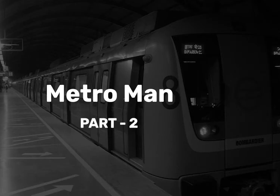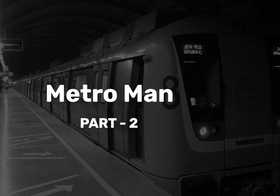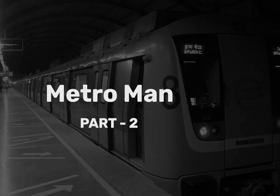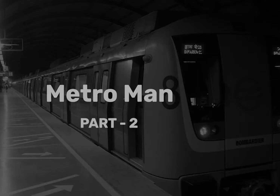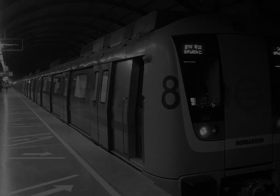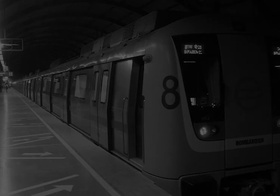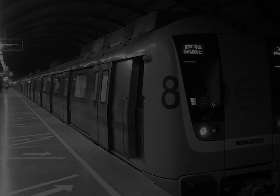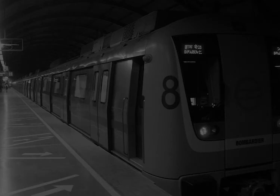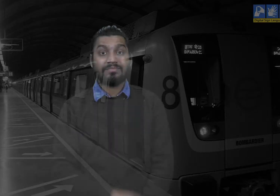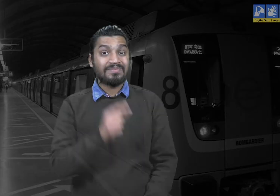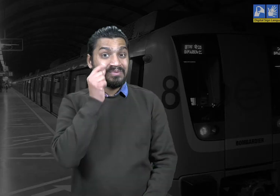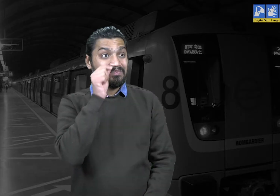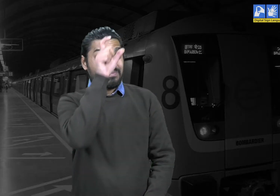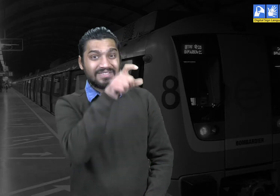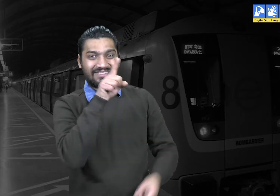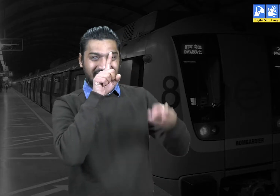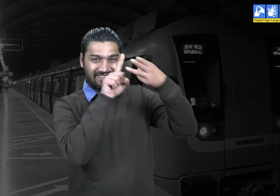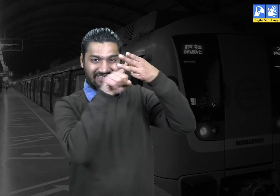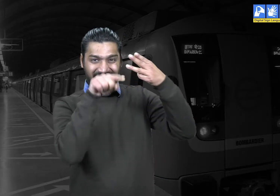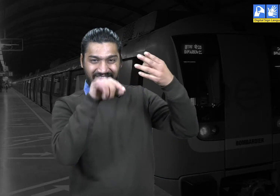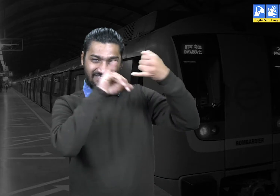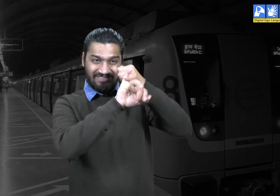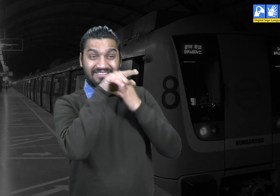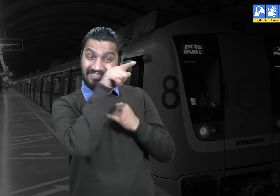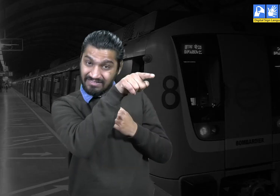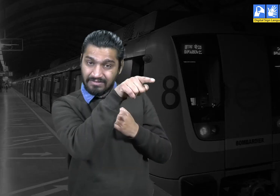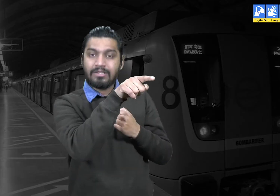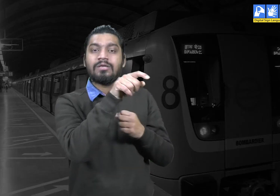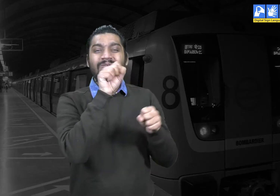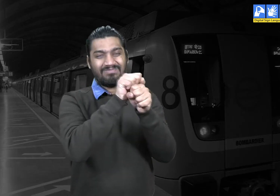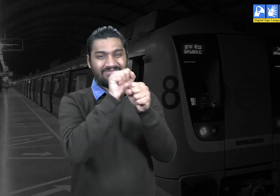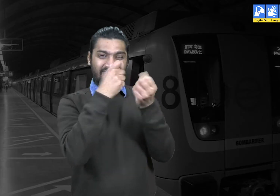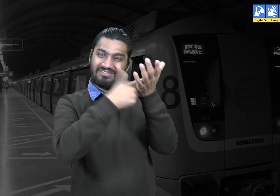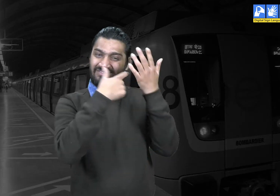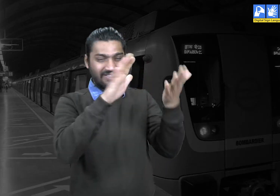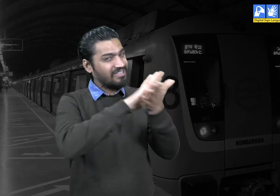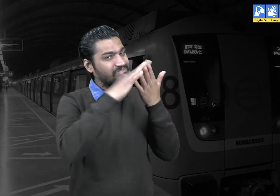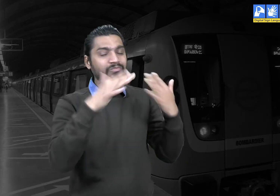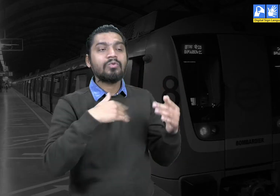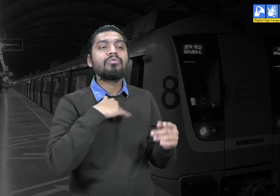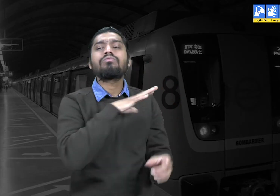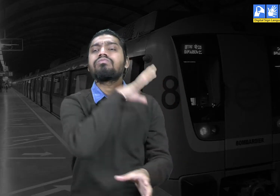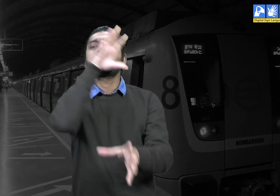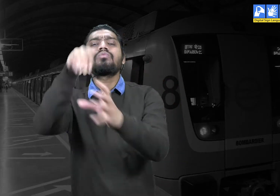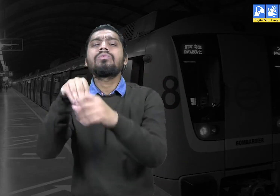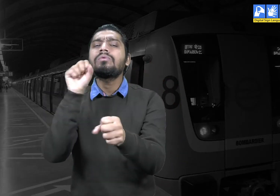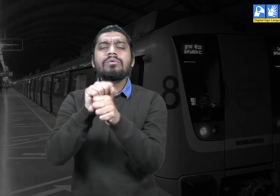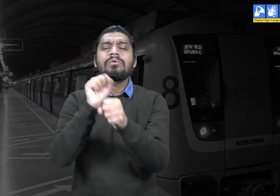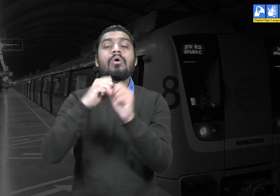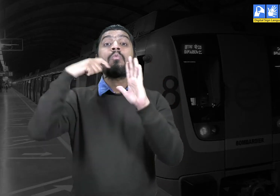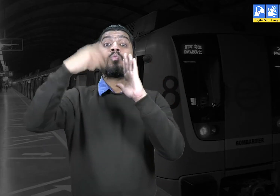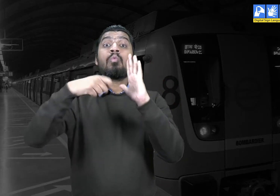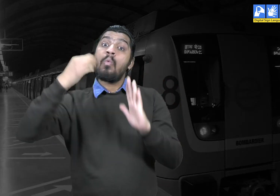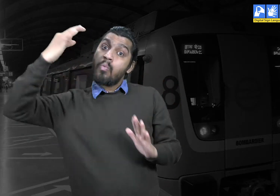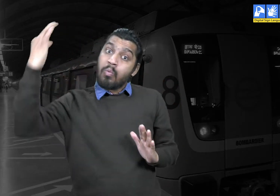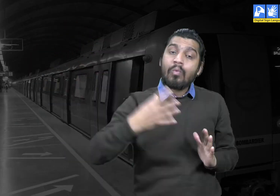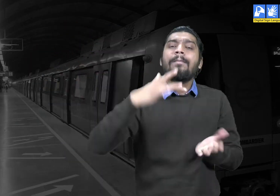E. Sridharan resigned from the Kochi shipyard and later on engaged in a new